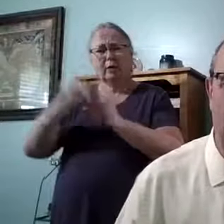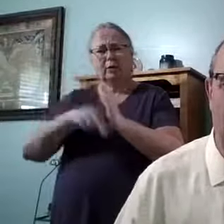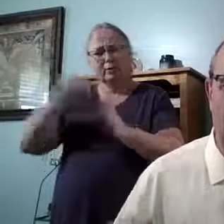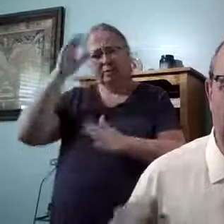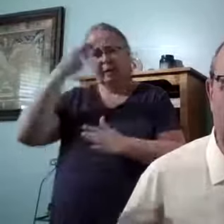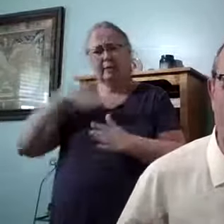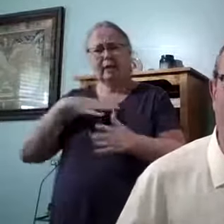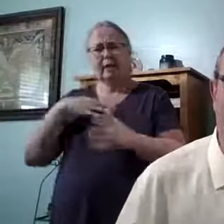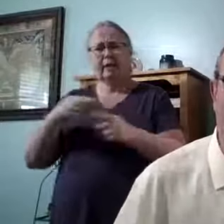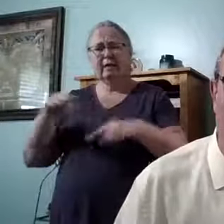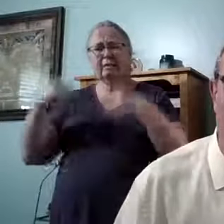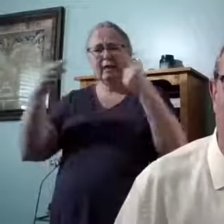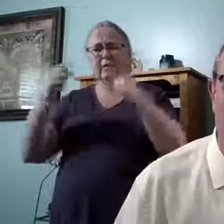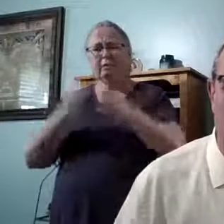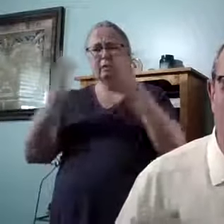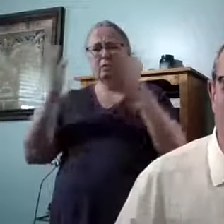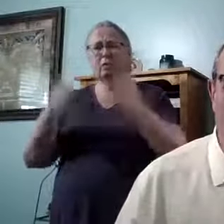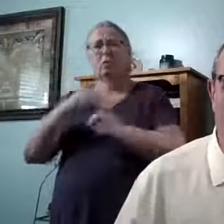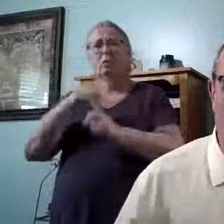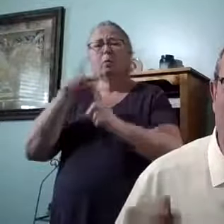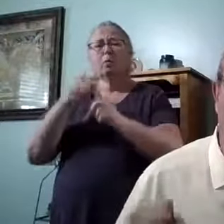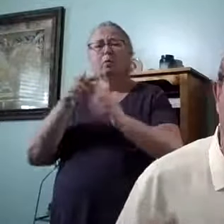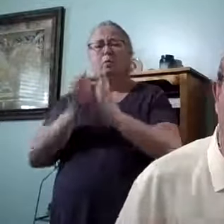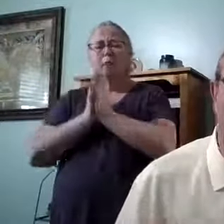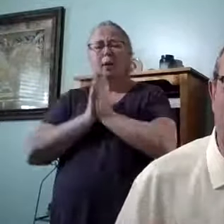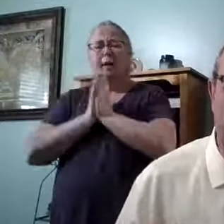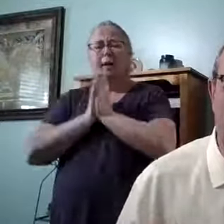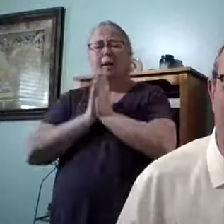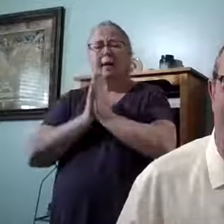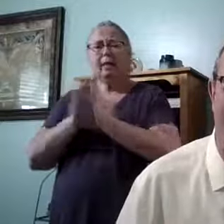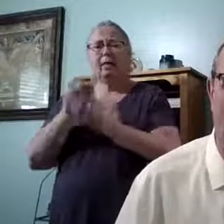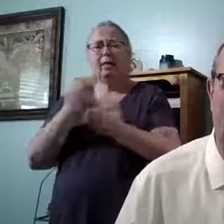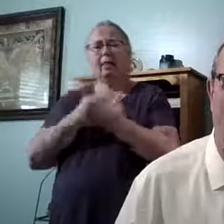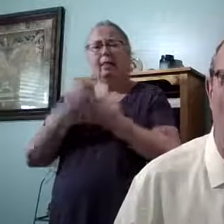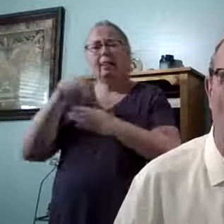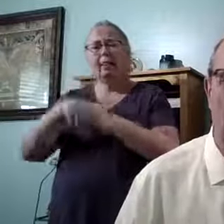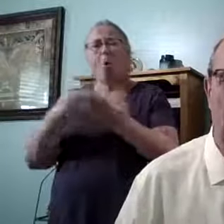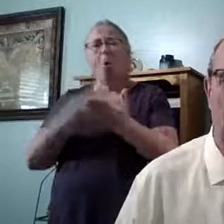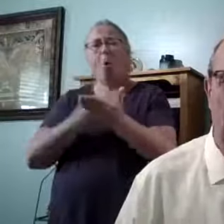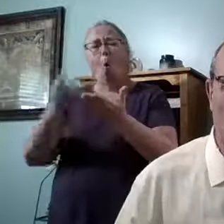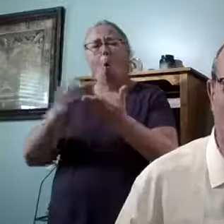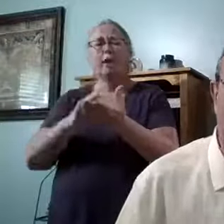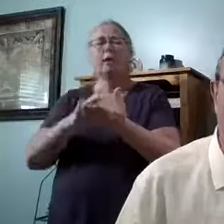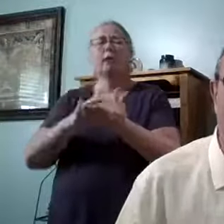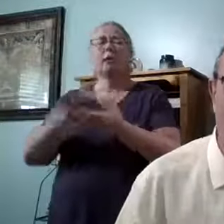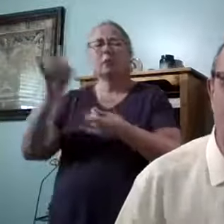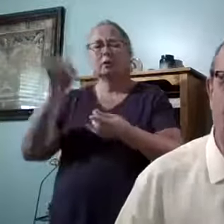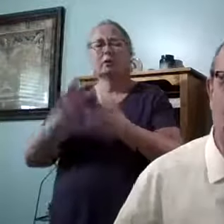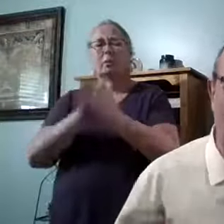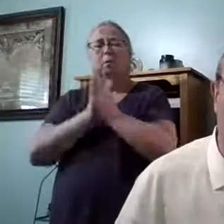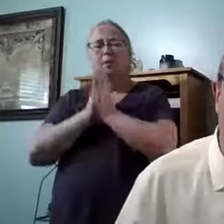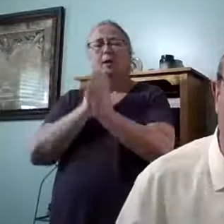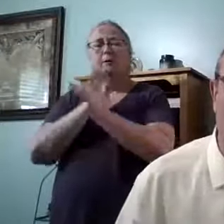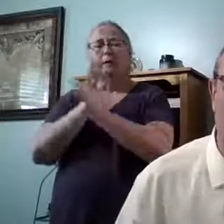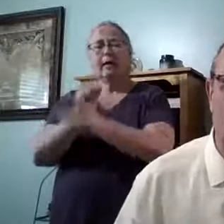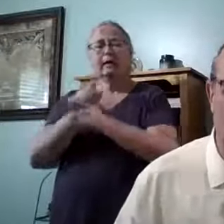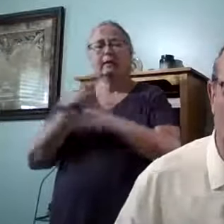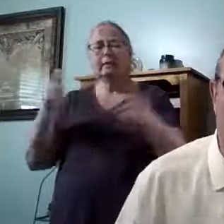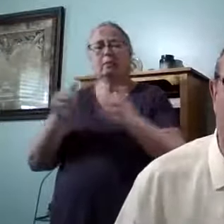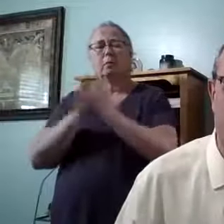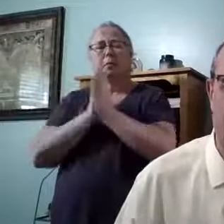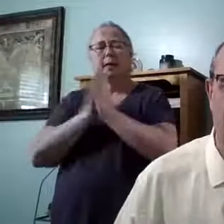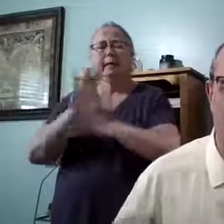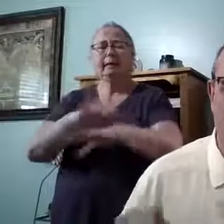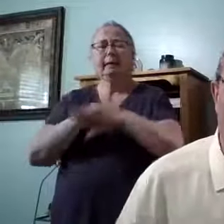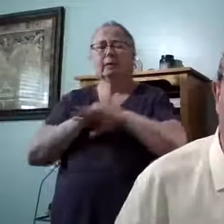job done. It's when we pray, as Jude says, we pray in the Holy Ghost, we pray in tongues, we pray in English, we